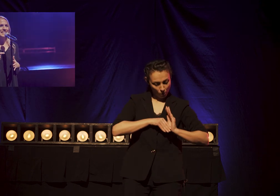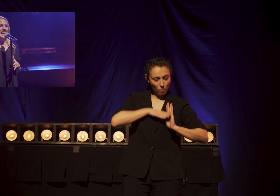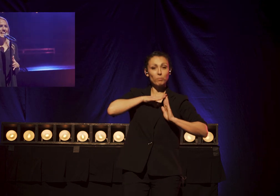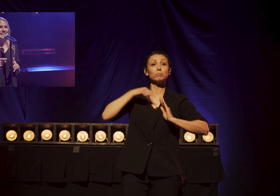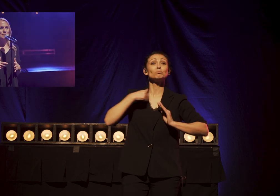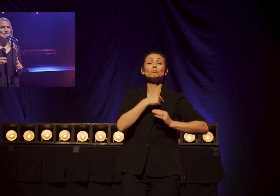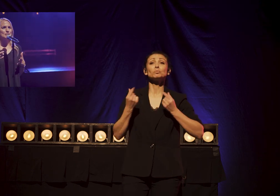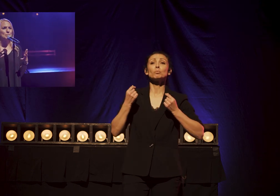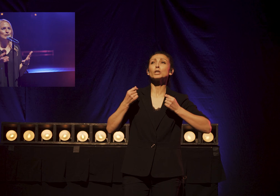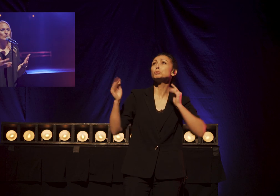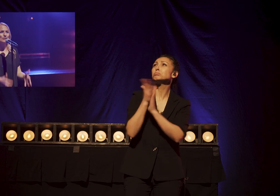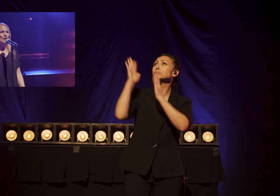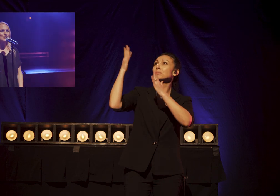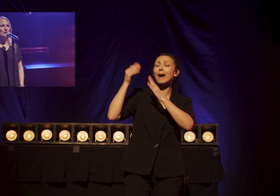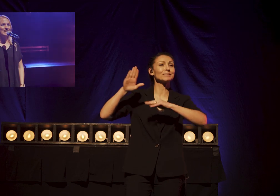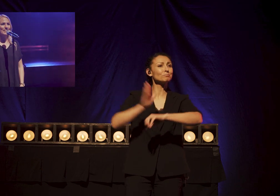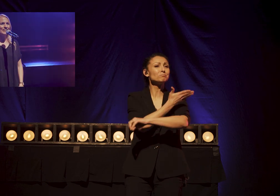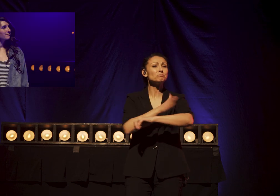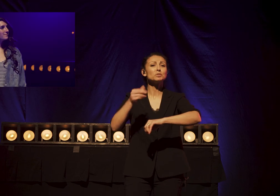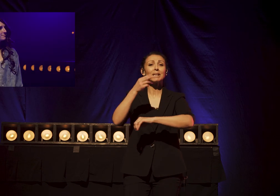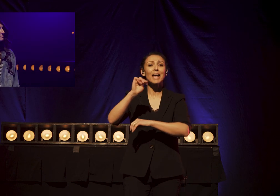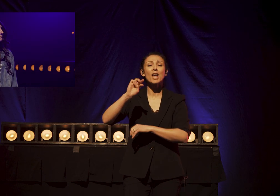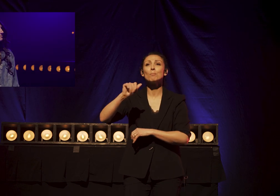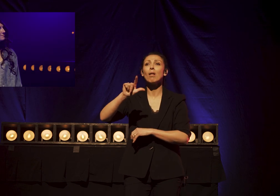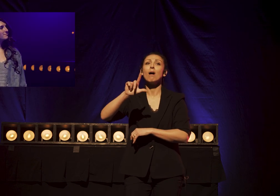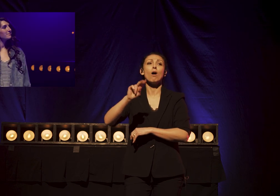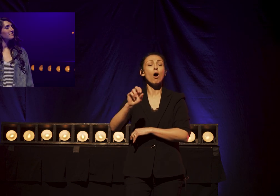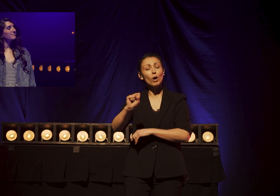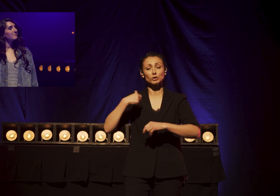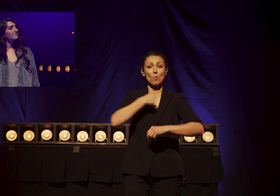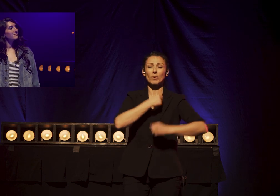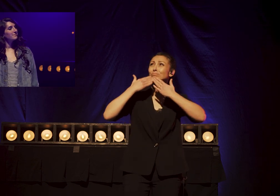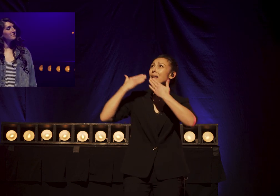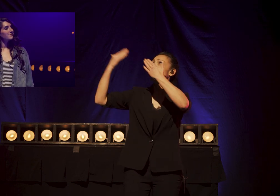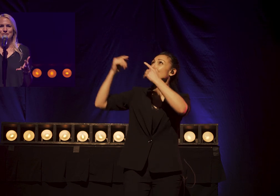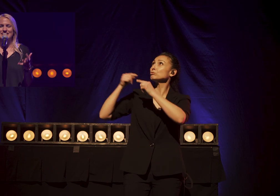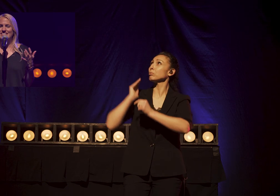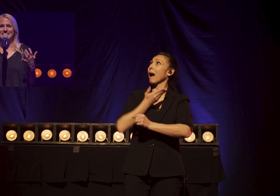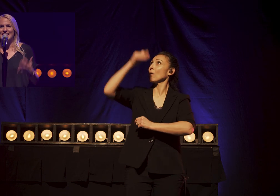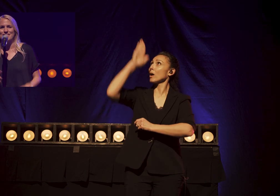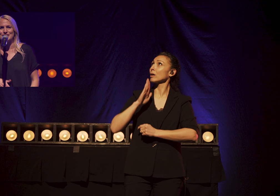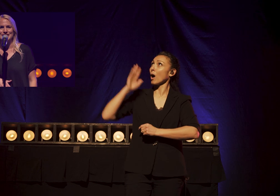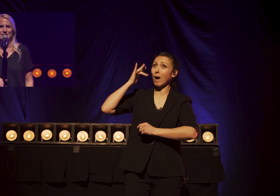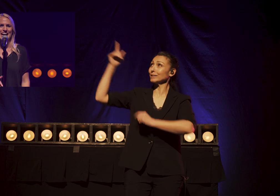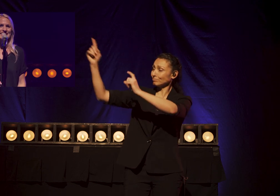and hymns and spiritual songs to one another, and encouraging one another, giving thanks to our God who has given us life in Jesus Christ.